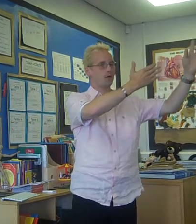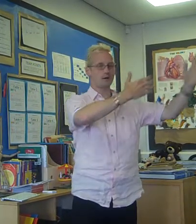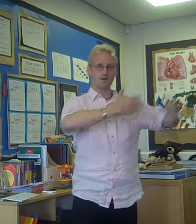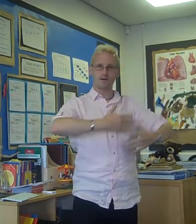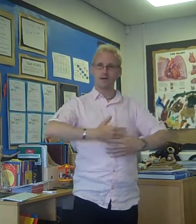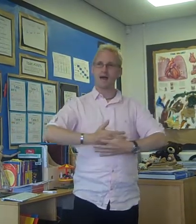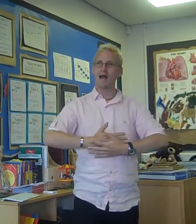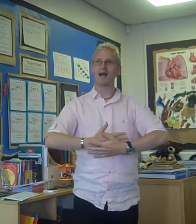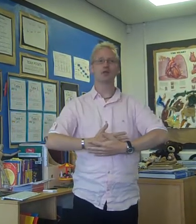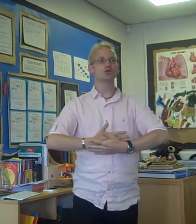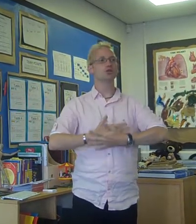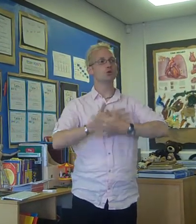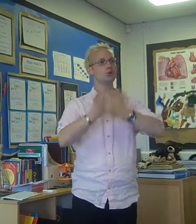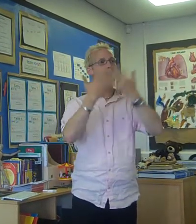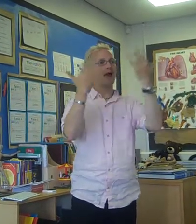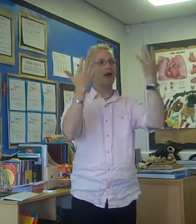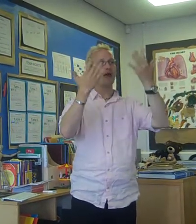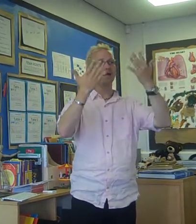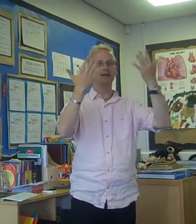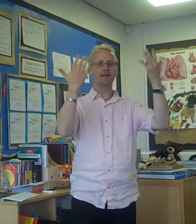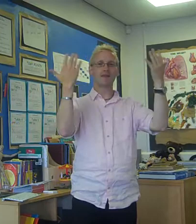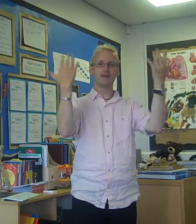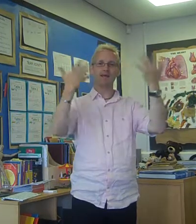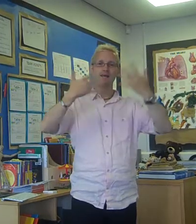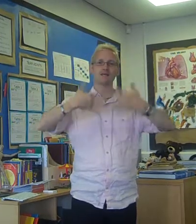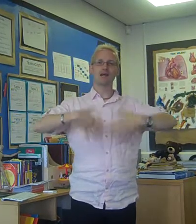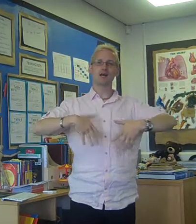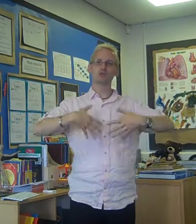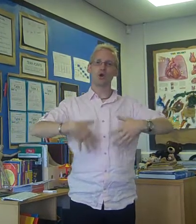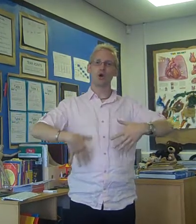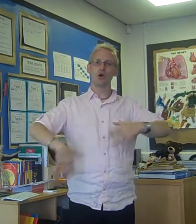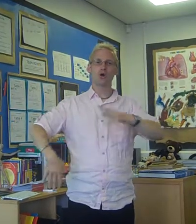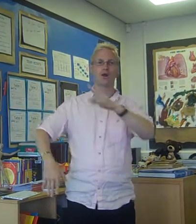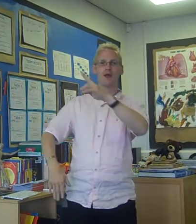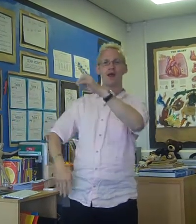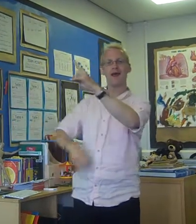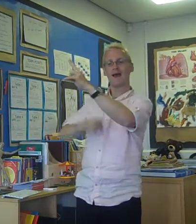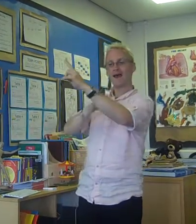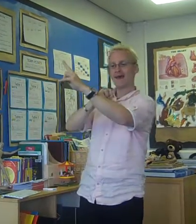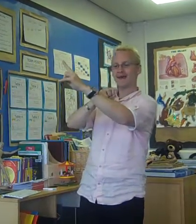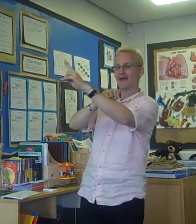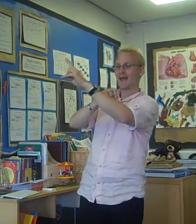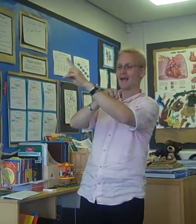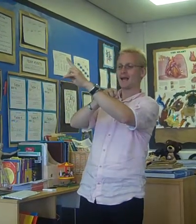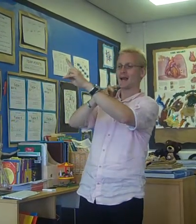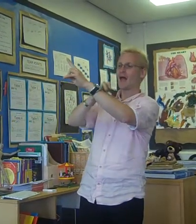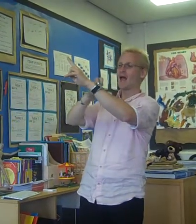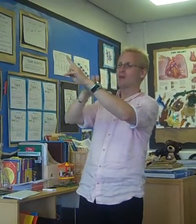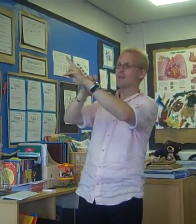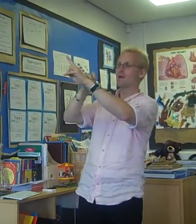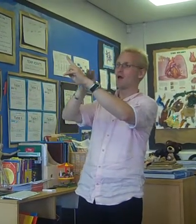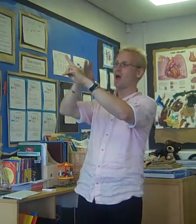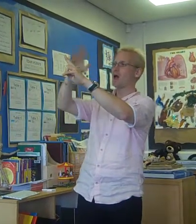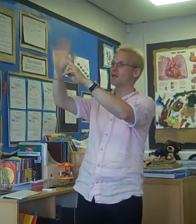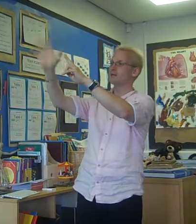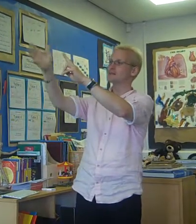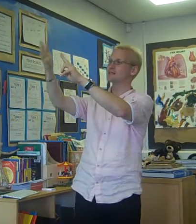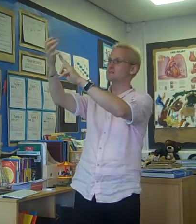I can do anything at all, I can climb my highest